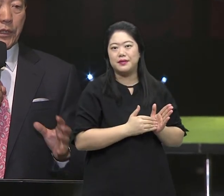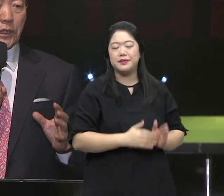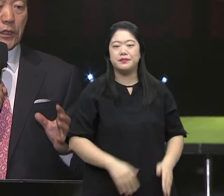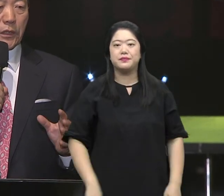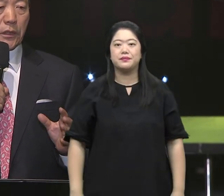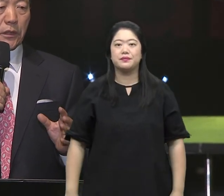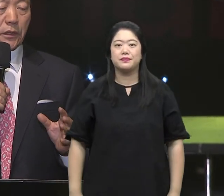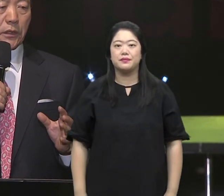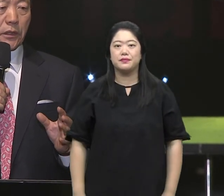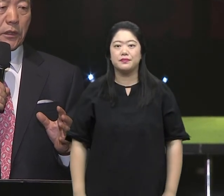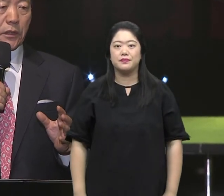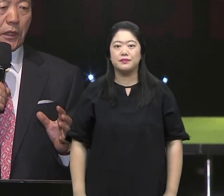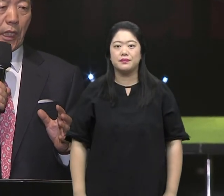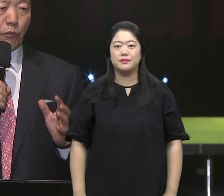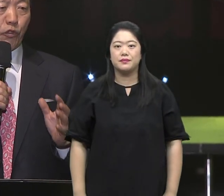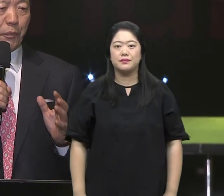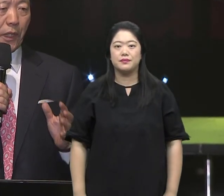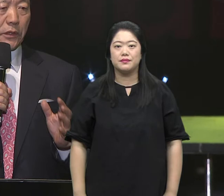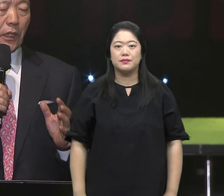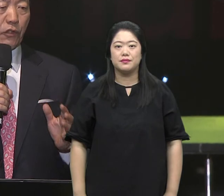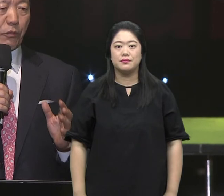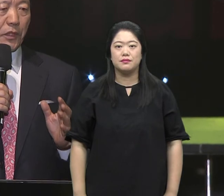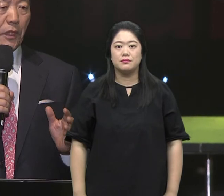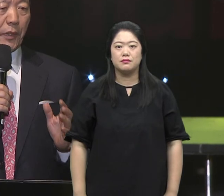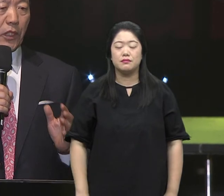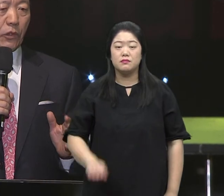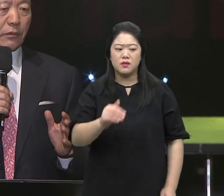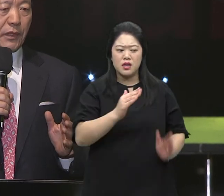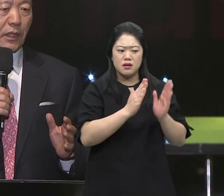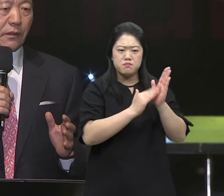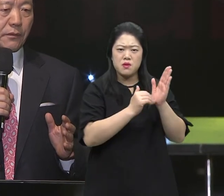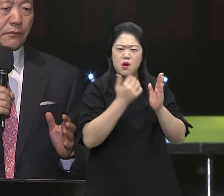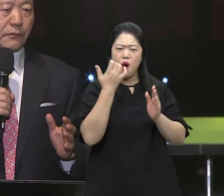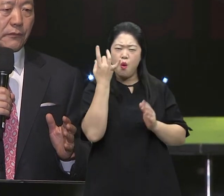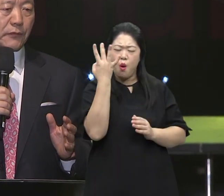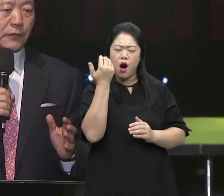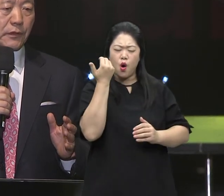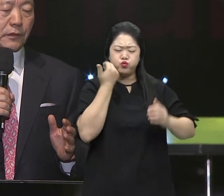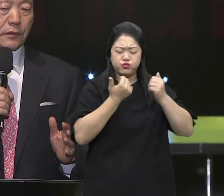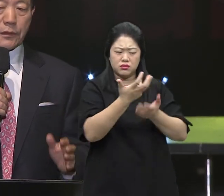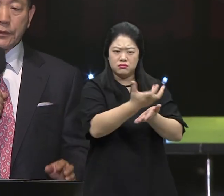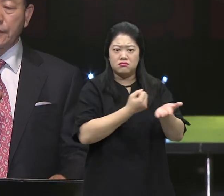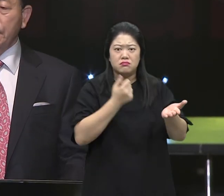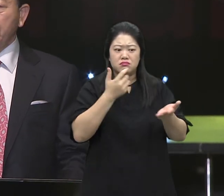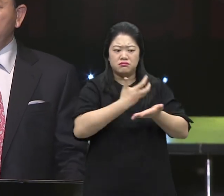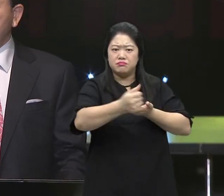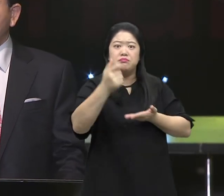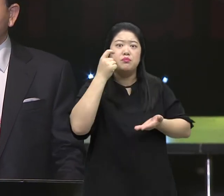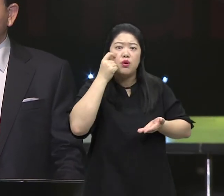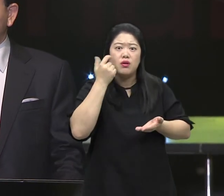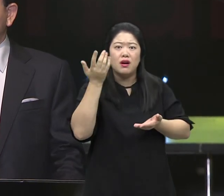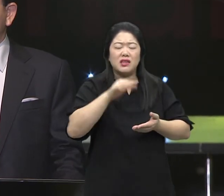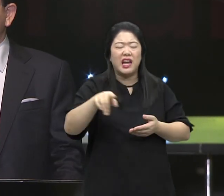to Calvary. And no one can steal this away from you, and yet they are.